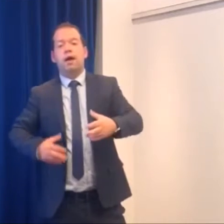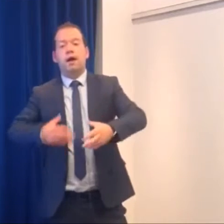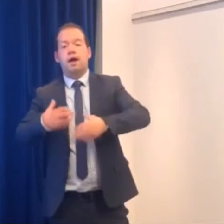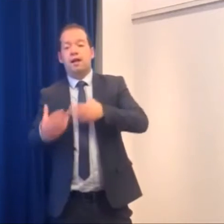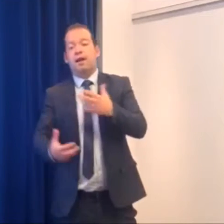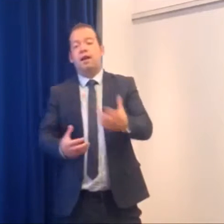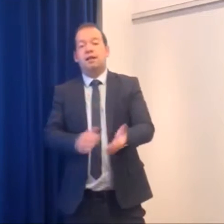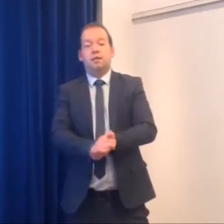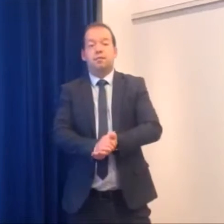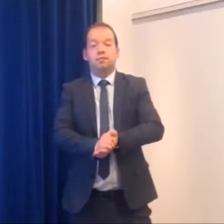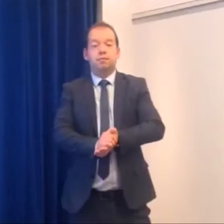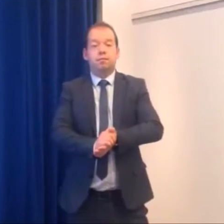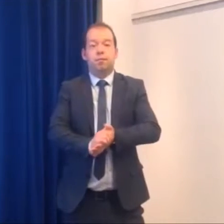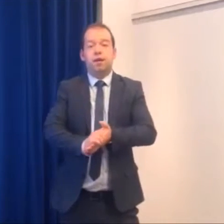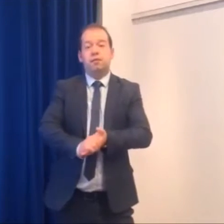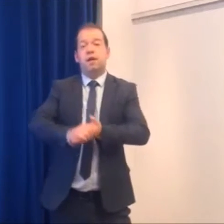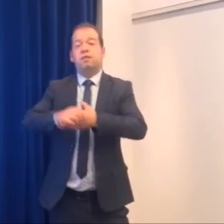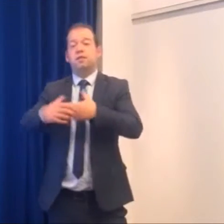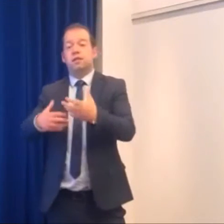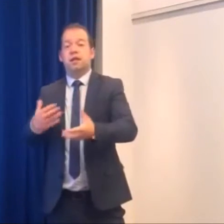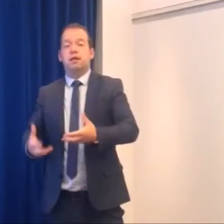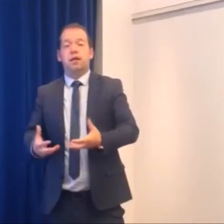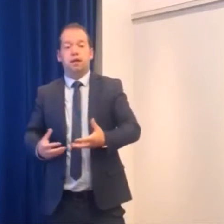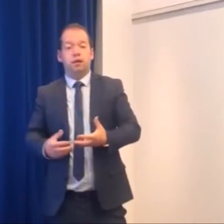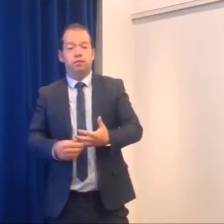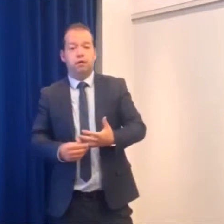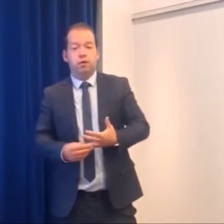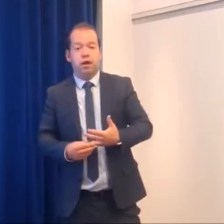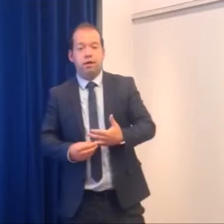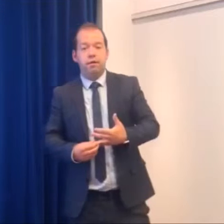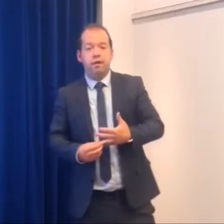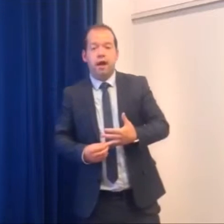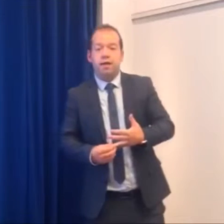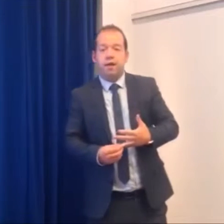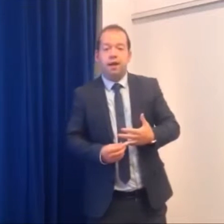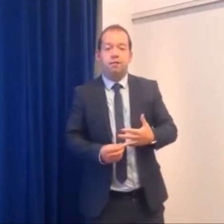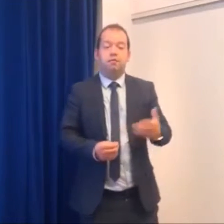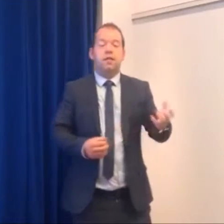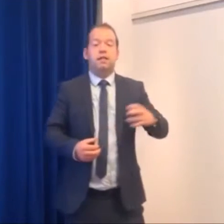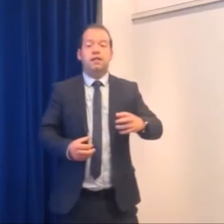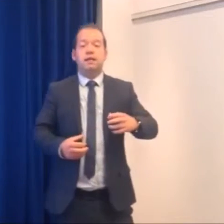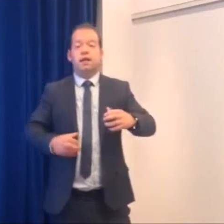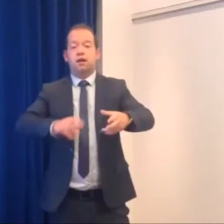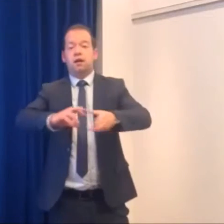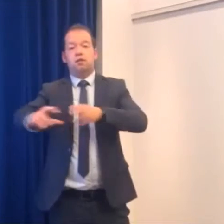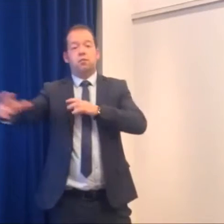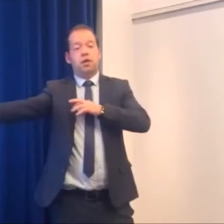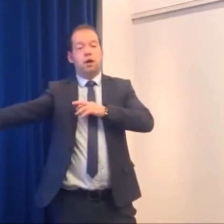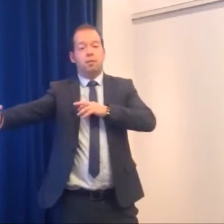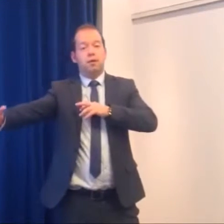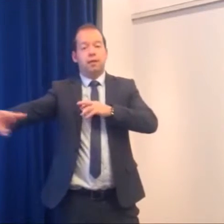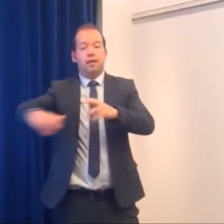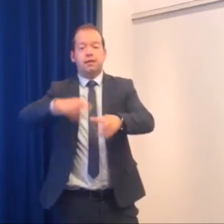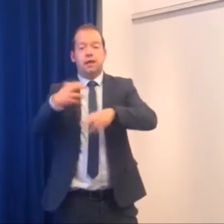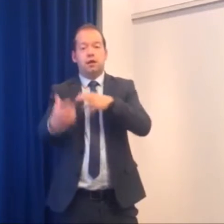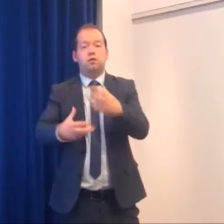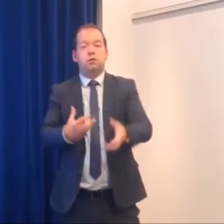I'll let them by themselves and I'll see how they get out okay and then day six I'll have a funny half of them again stay comfortable